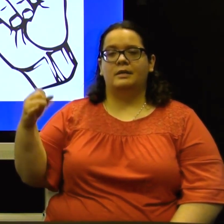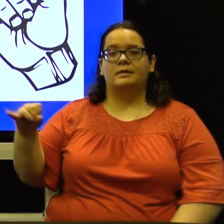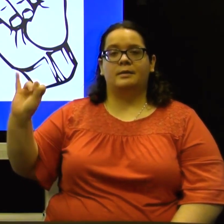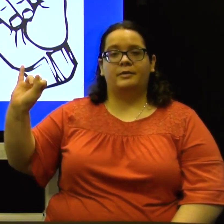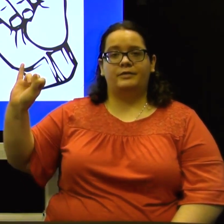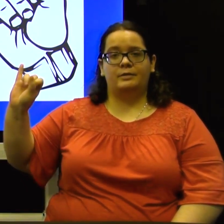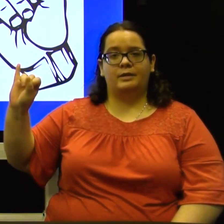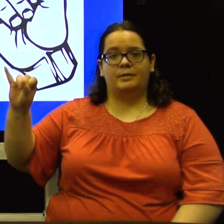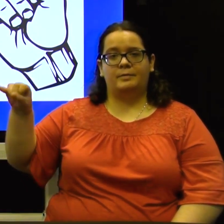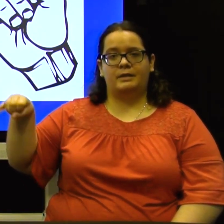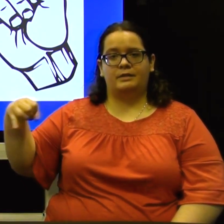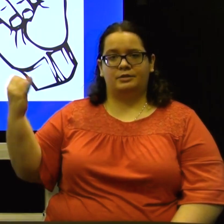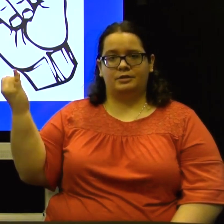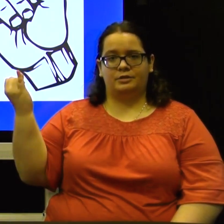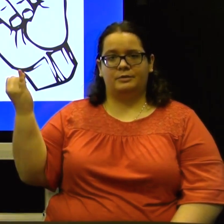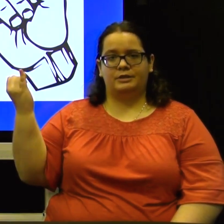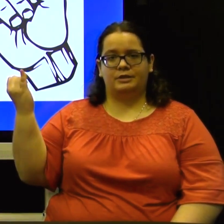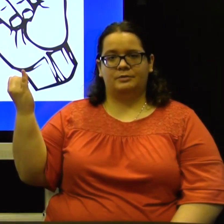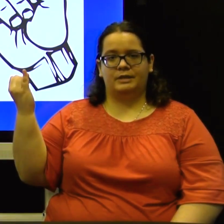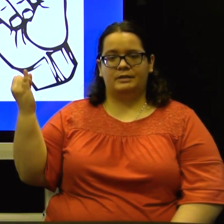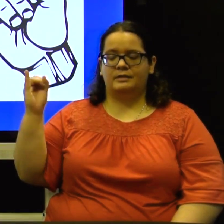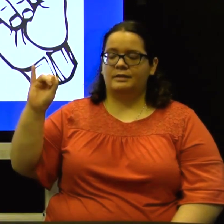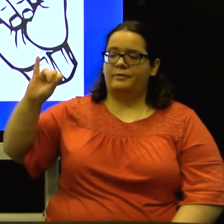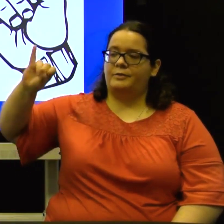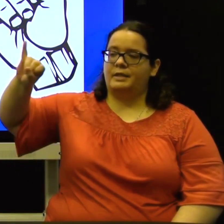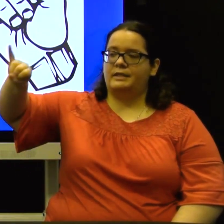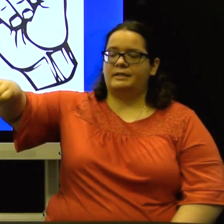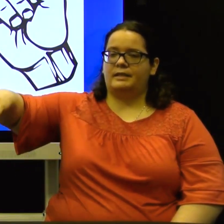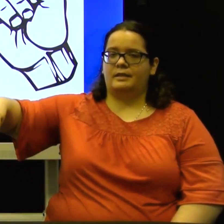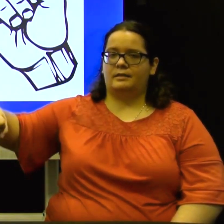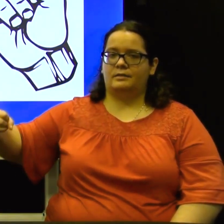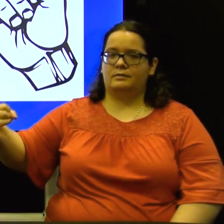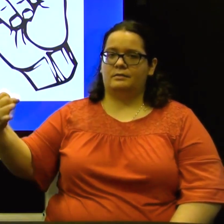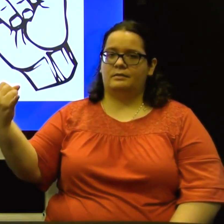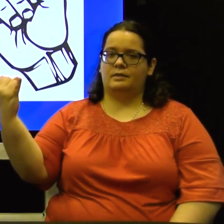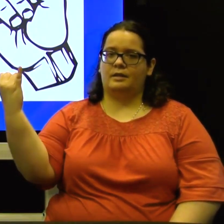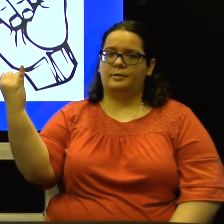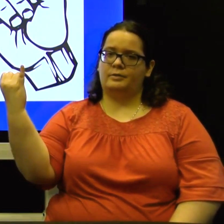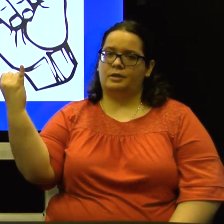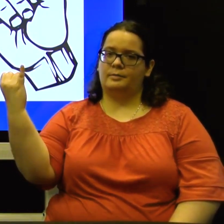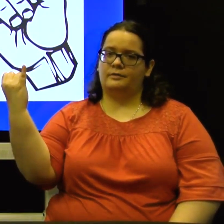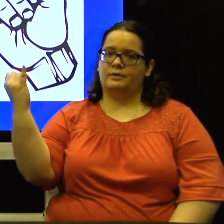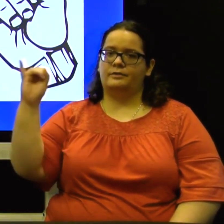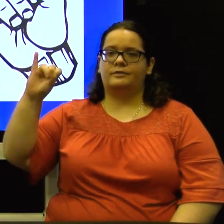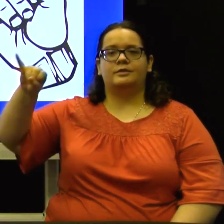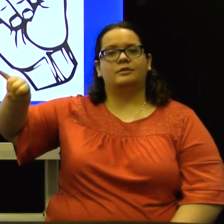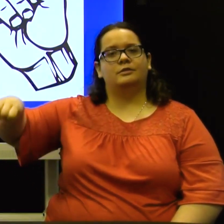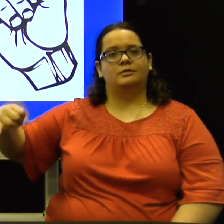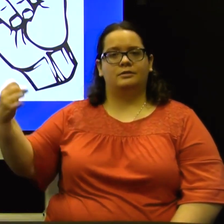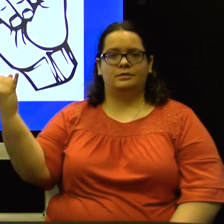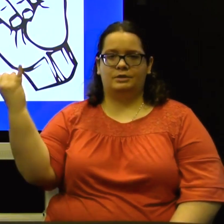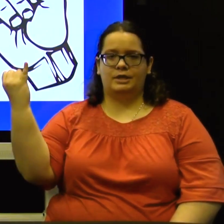Some of you it might be easier to do with just the wrist. Some of you might need to get the elbow and arm involved. J.